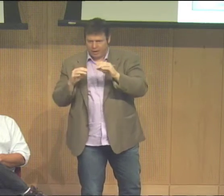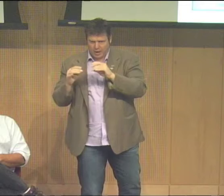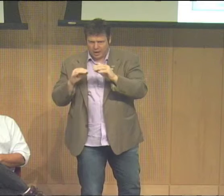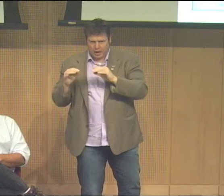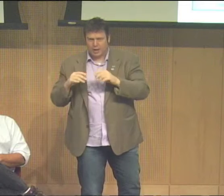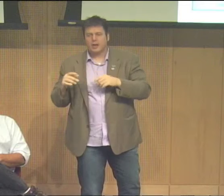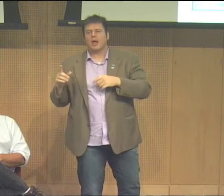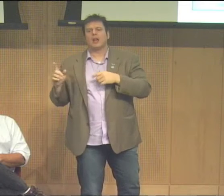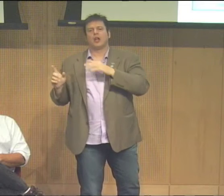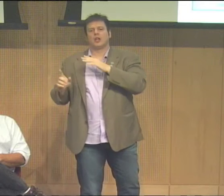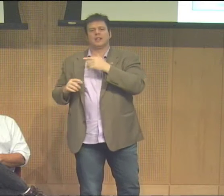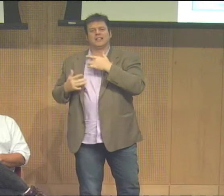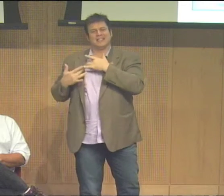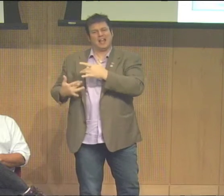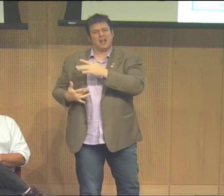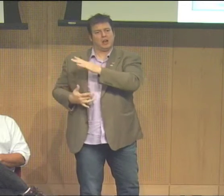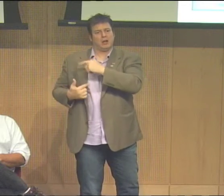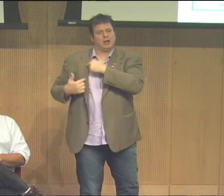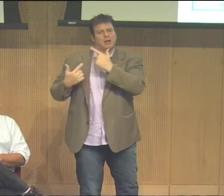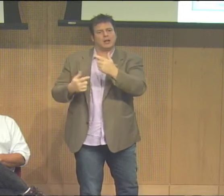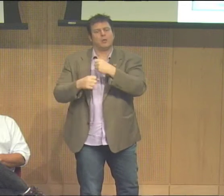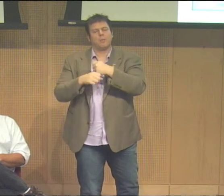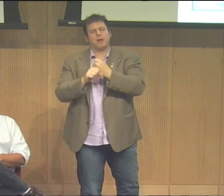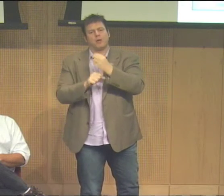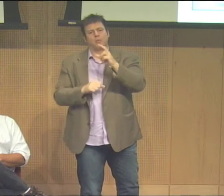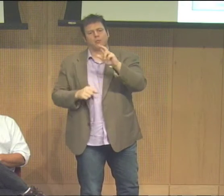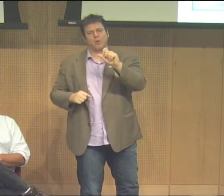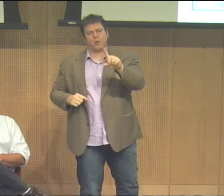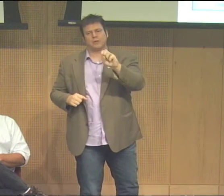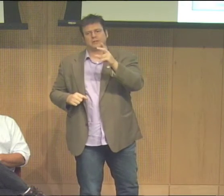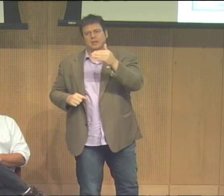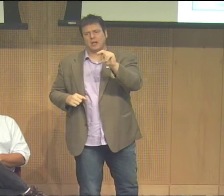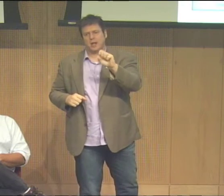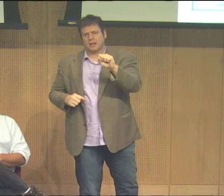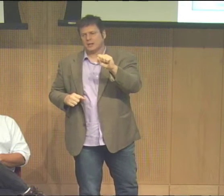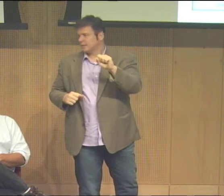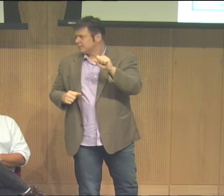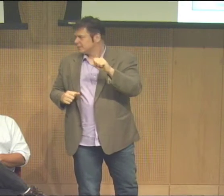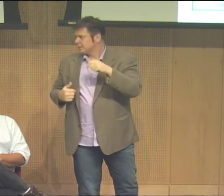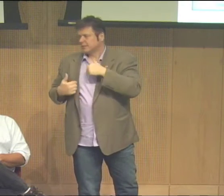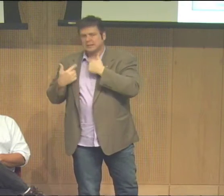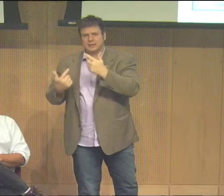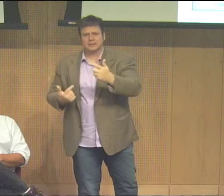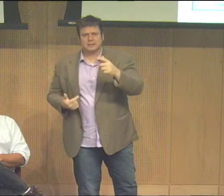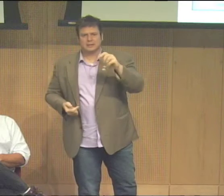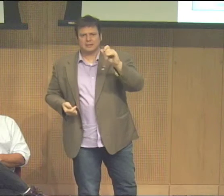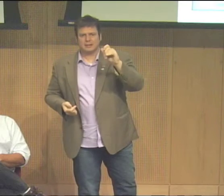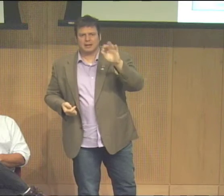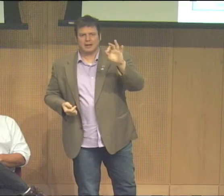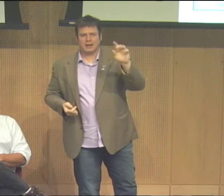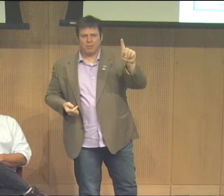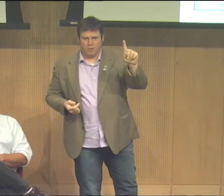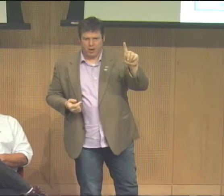some sort of image and so Anne and I went back and forth about it and of course she loves road signs as a motif she has several pieces